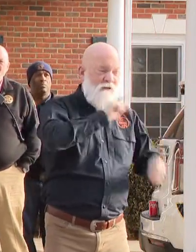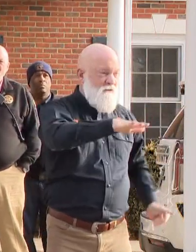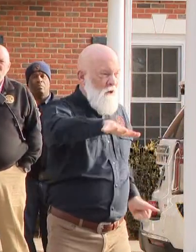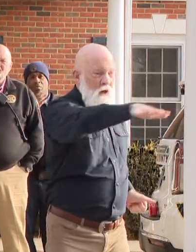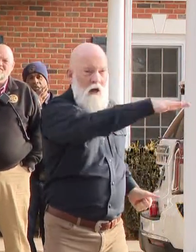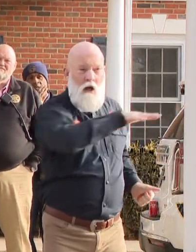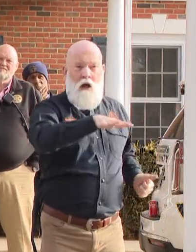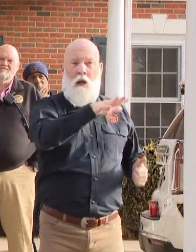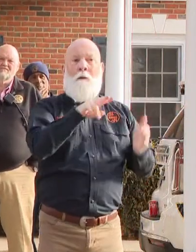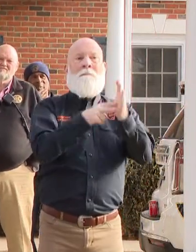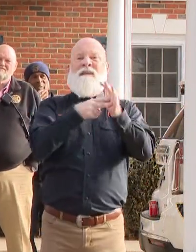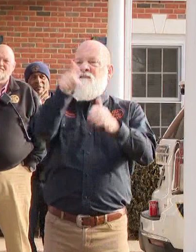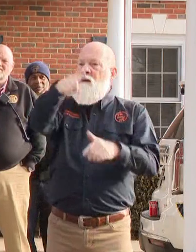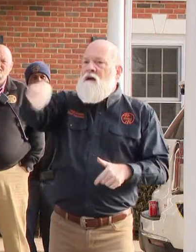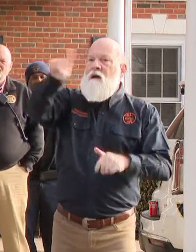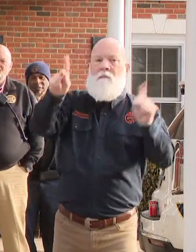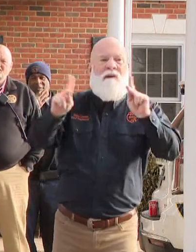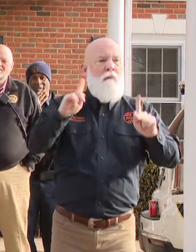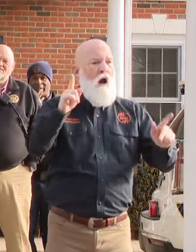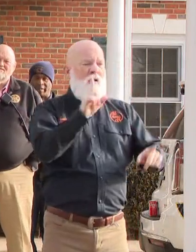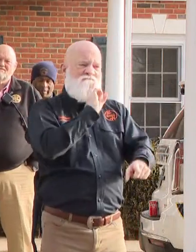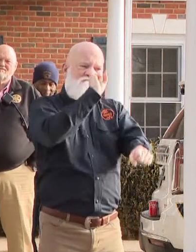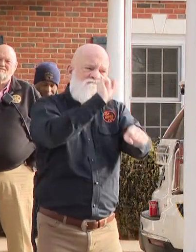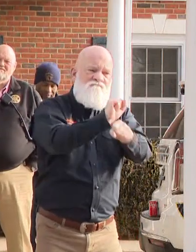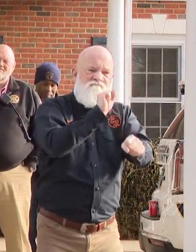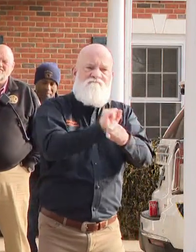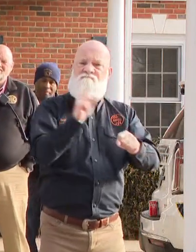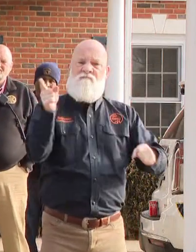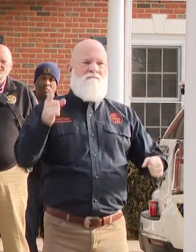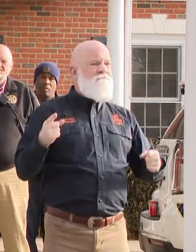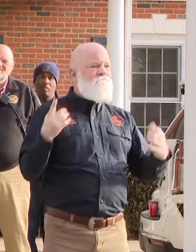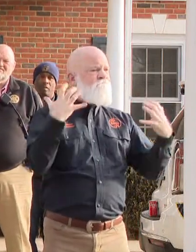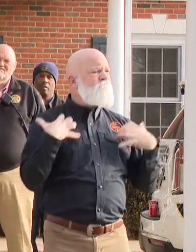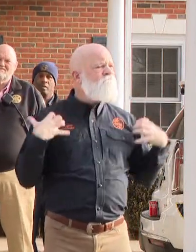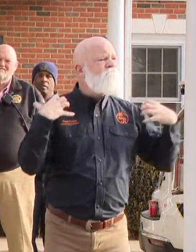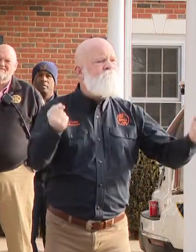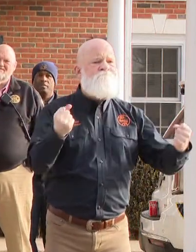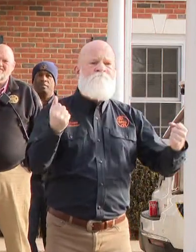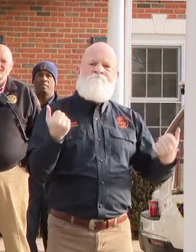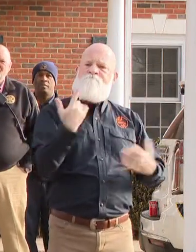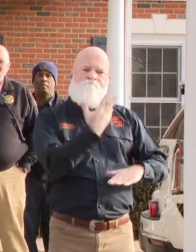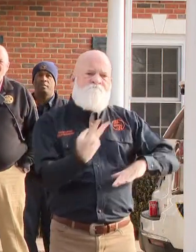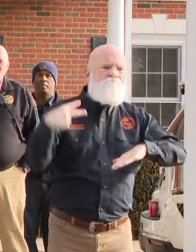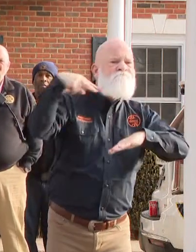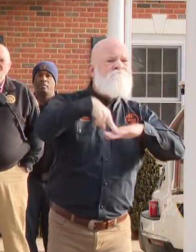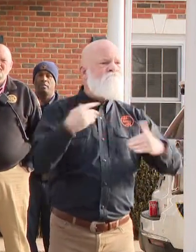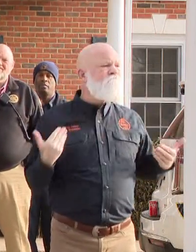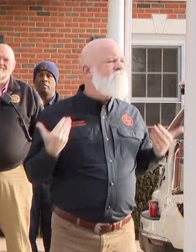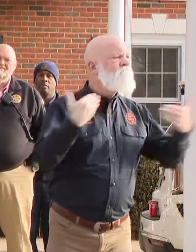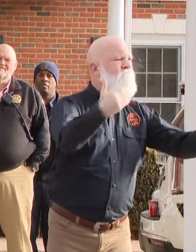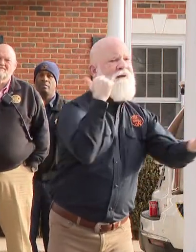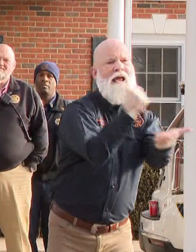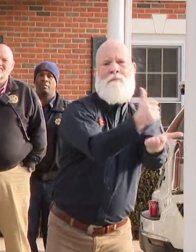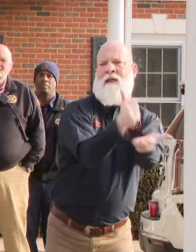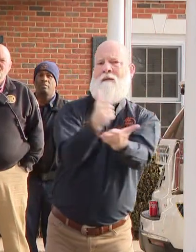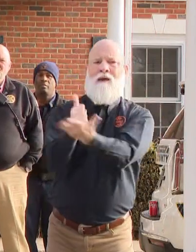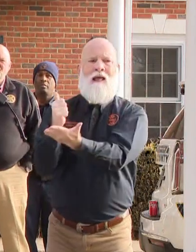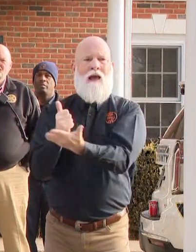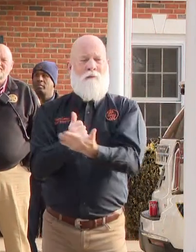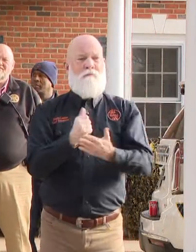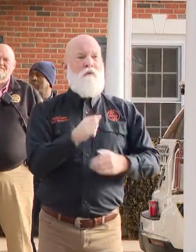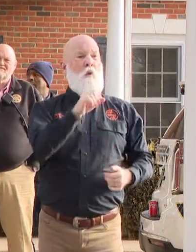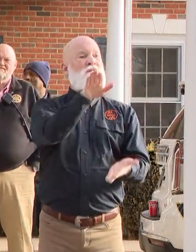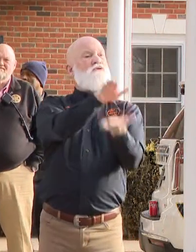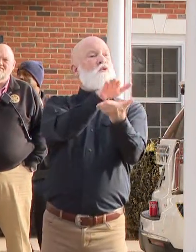in people and that'll be our focus. District staff will be helping to serve and volunteer